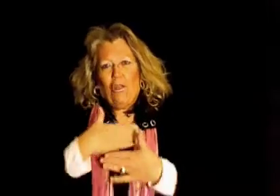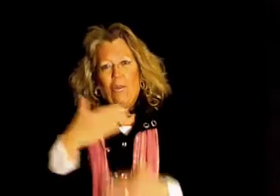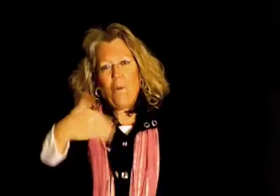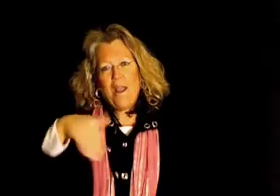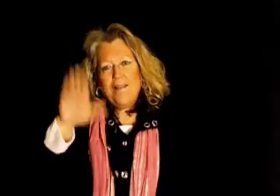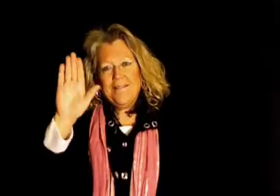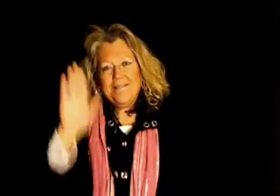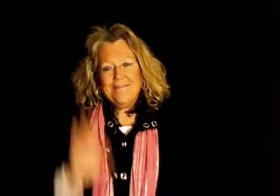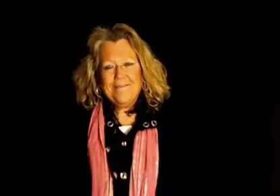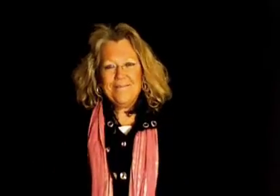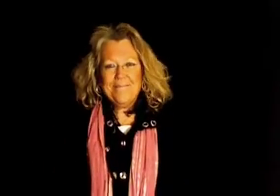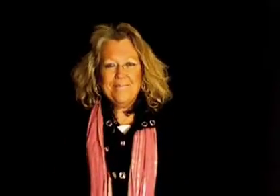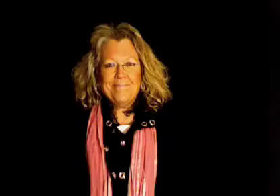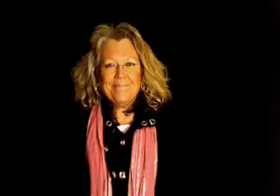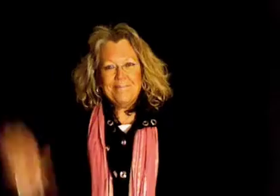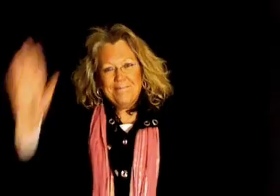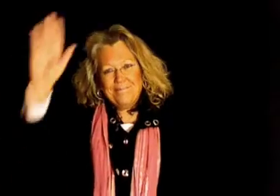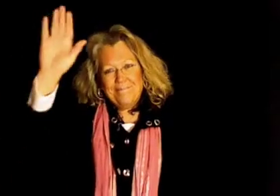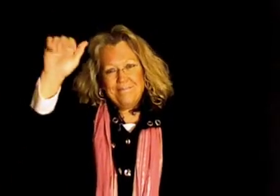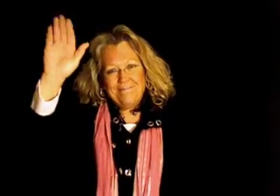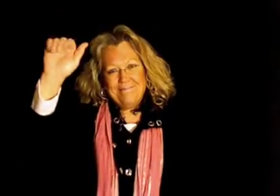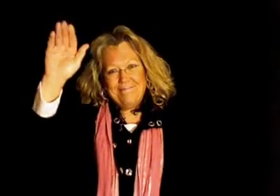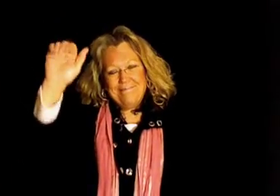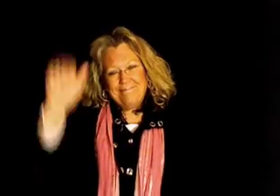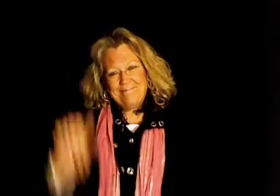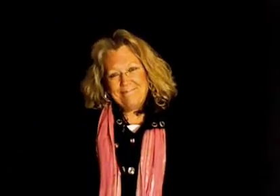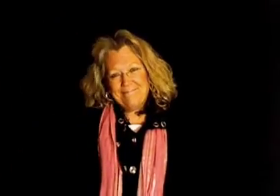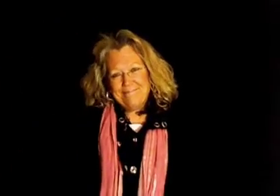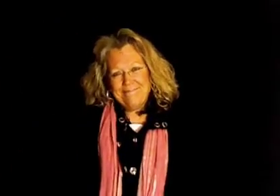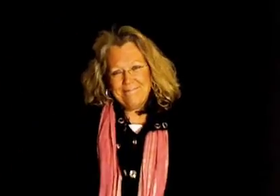Take my breath away People